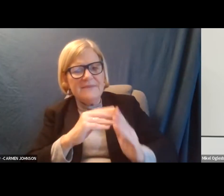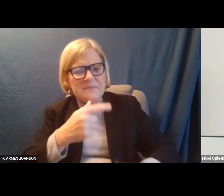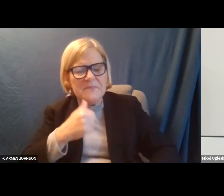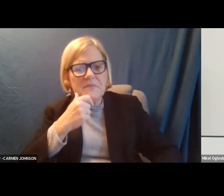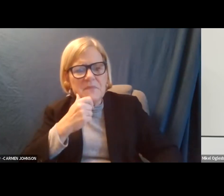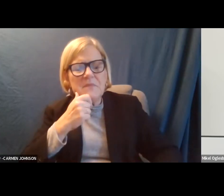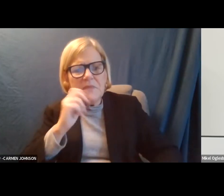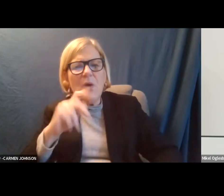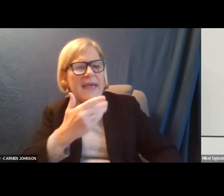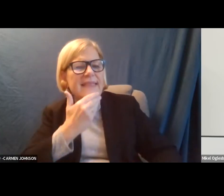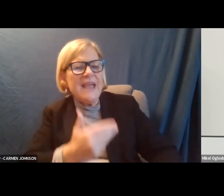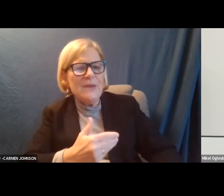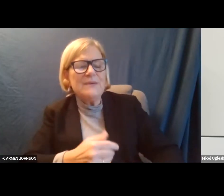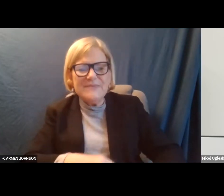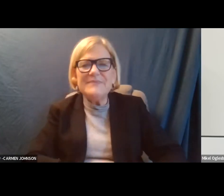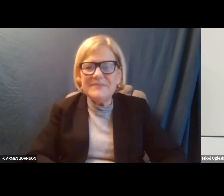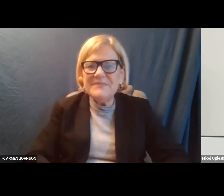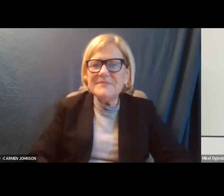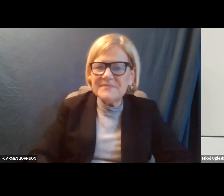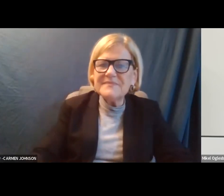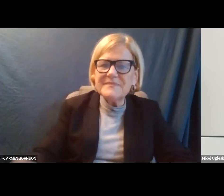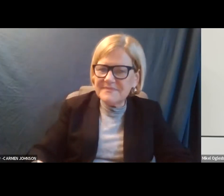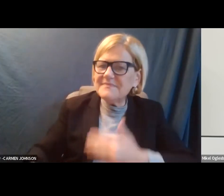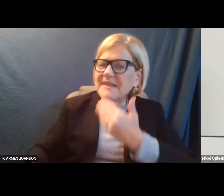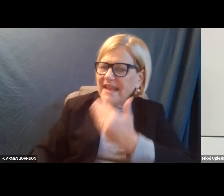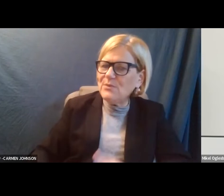Okay. Thank you. Thank you.